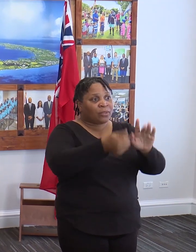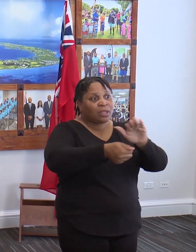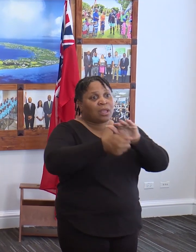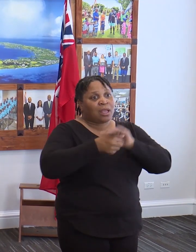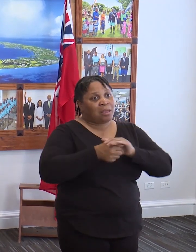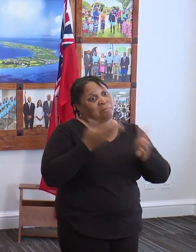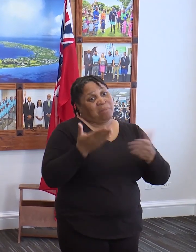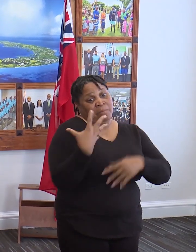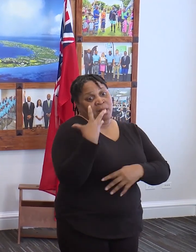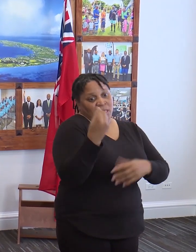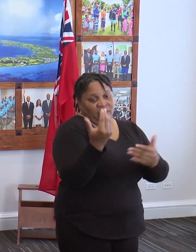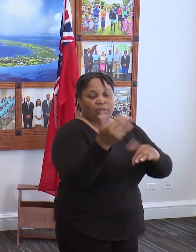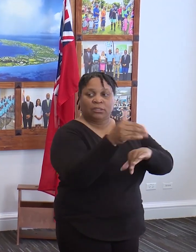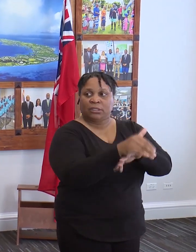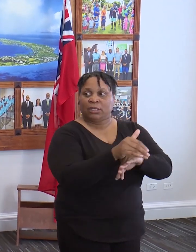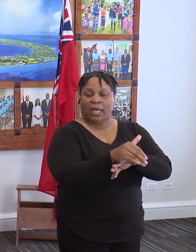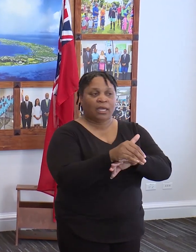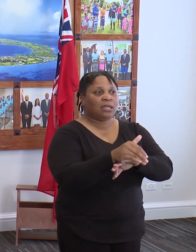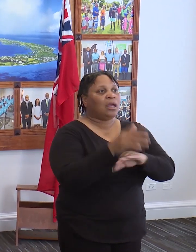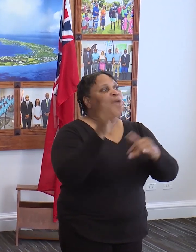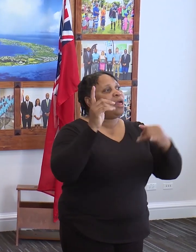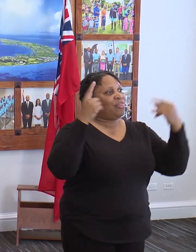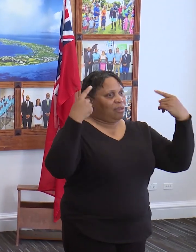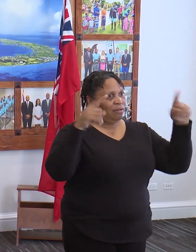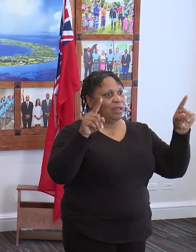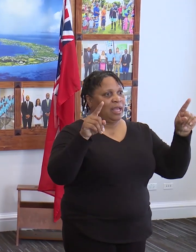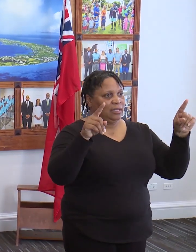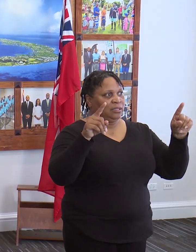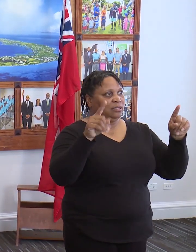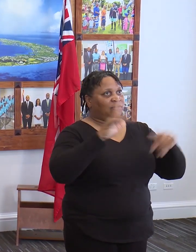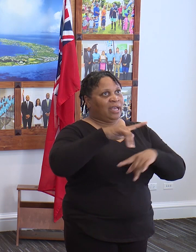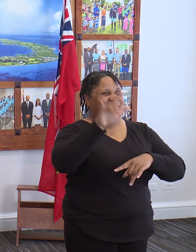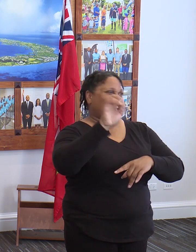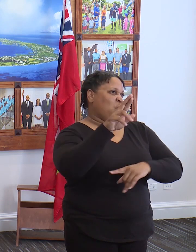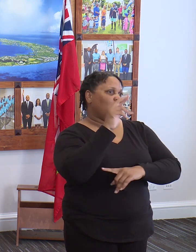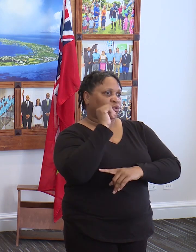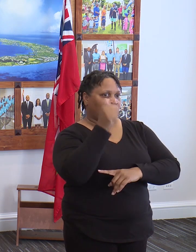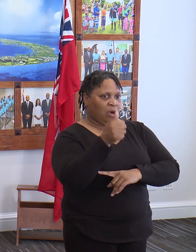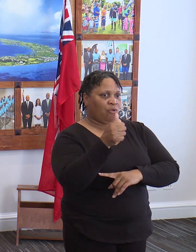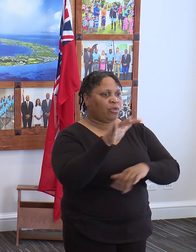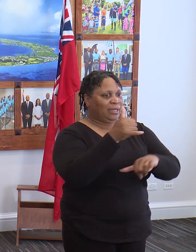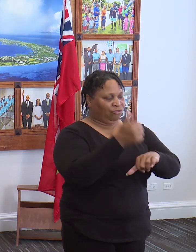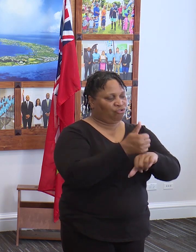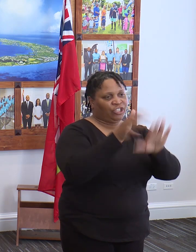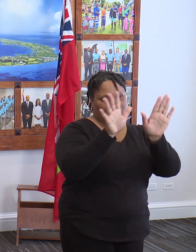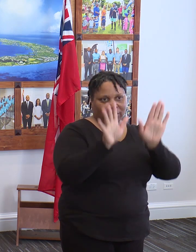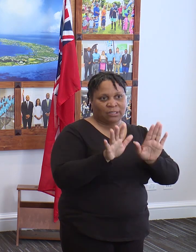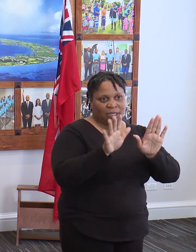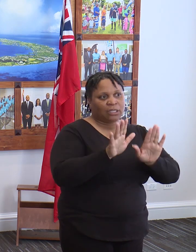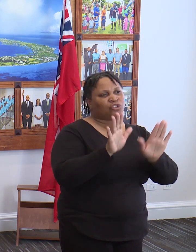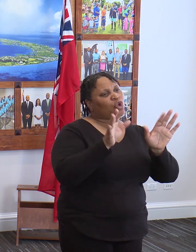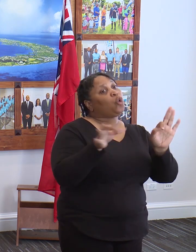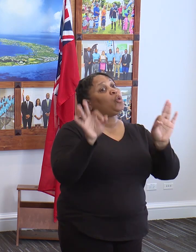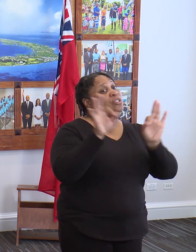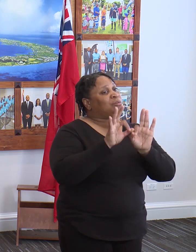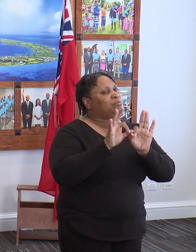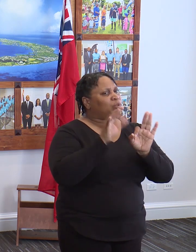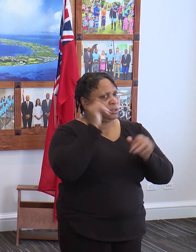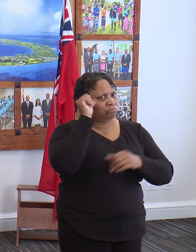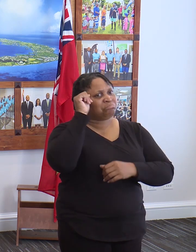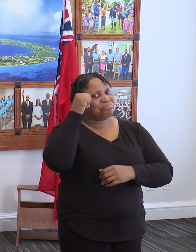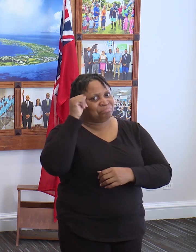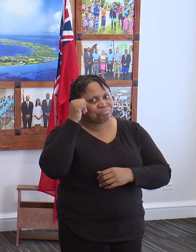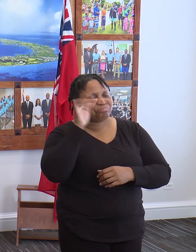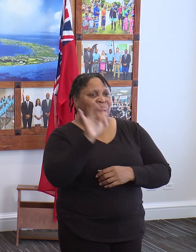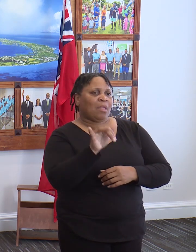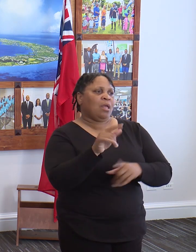flights this evening and the last flights out or may be on the flights tomorrow or the flights that are arranged on Sunday. So it's important to note that, but as the